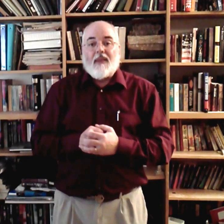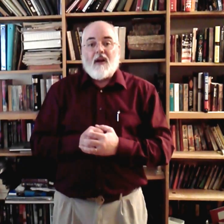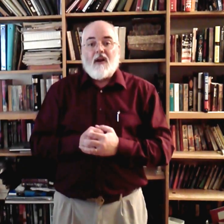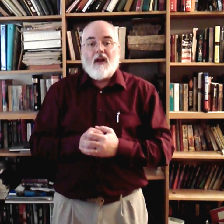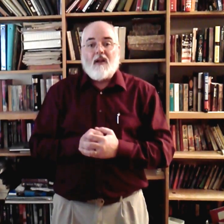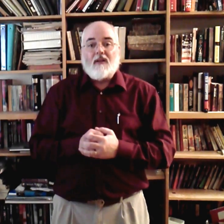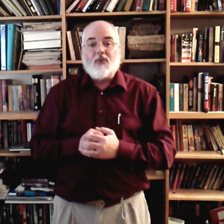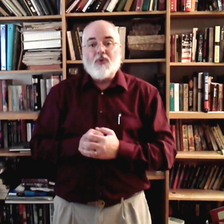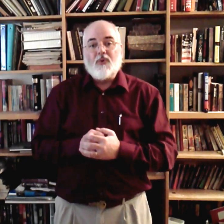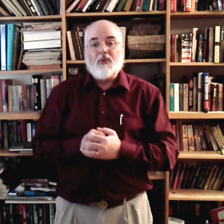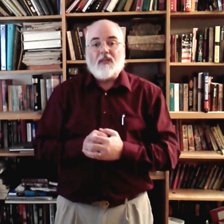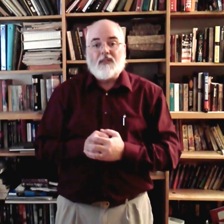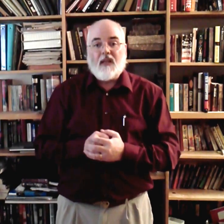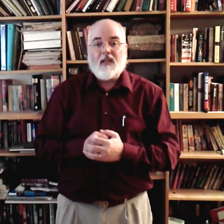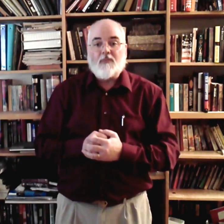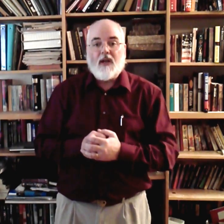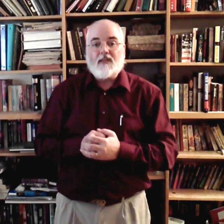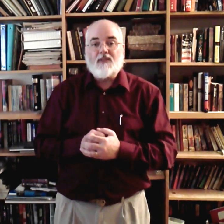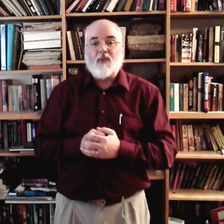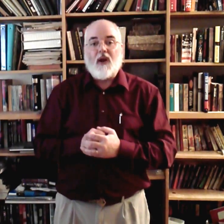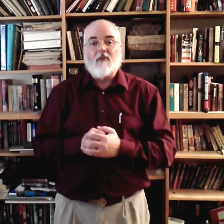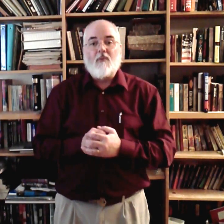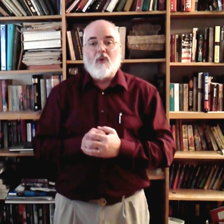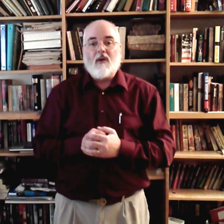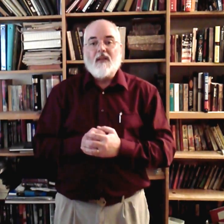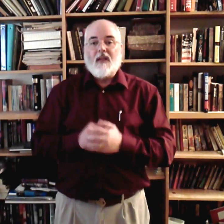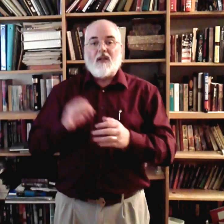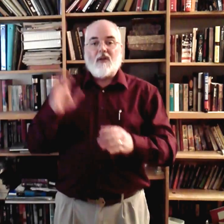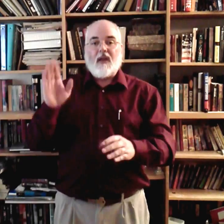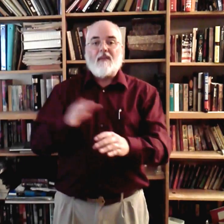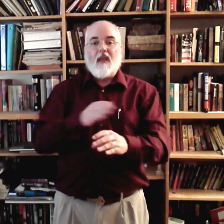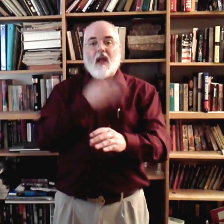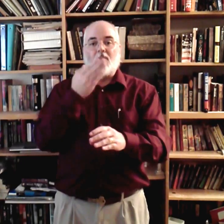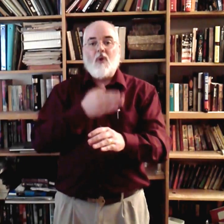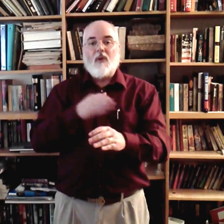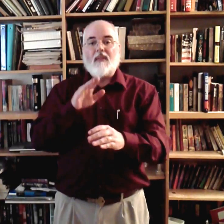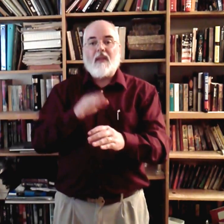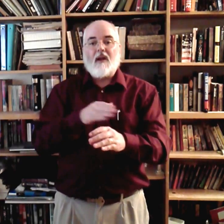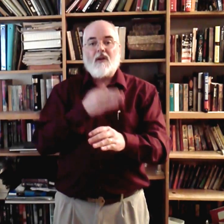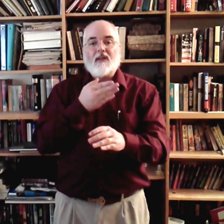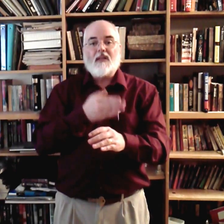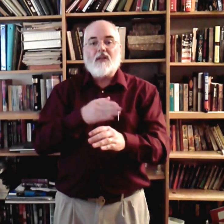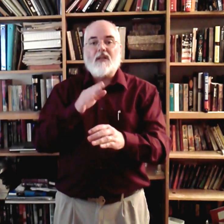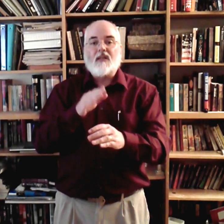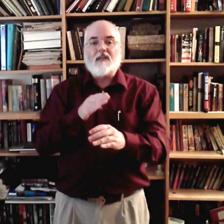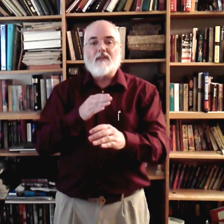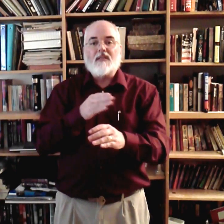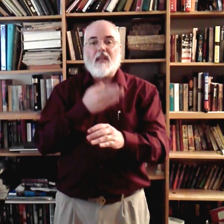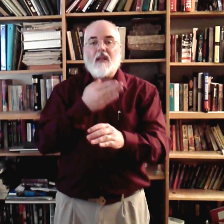There to sing His praises forevermore. Okay? I'm going there to sing.